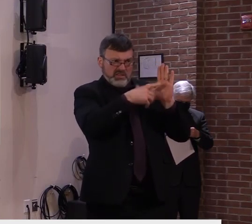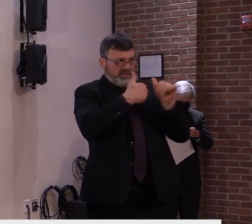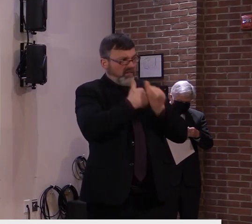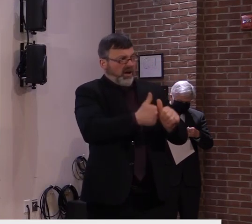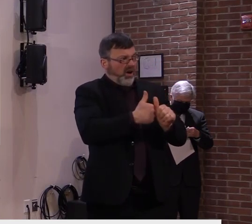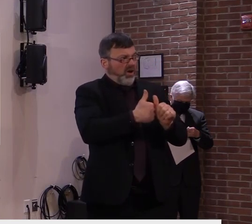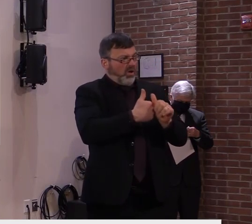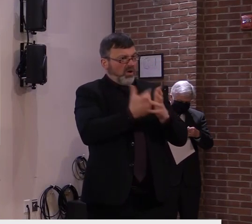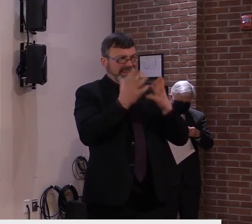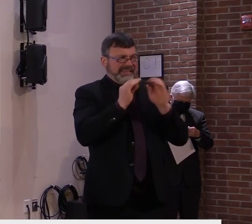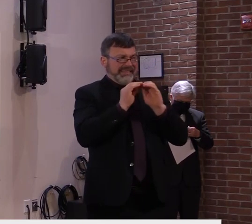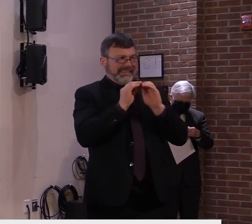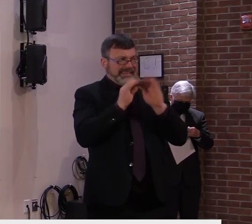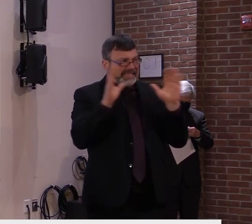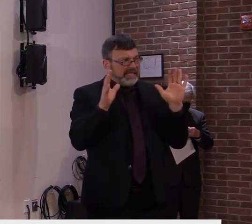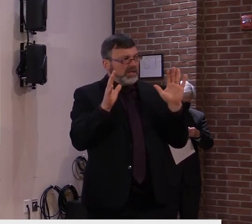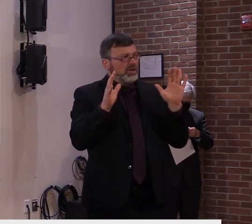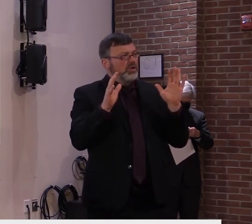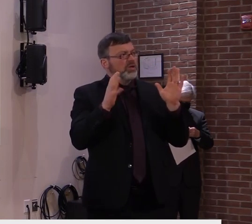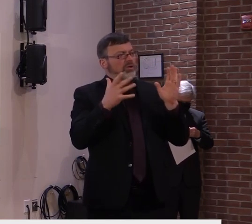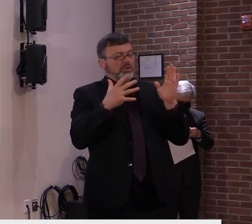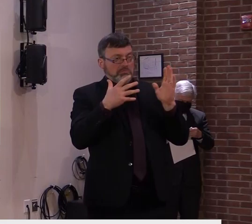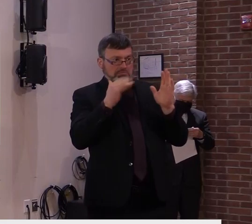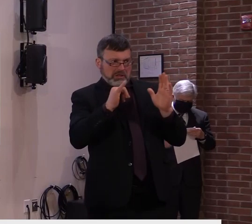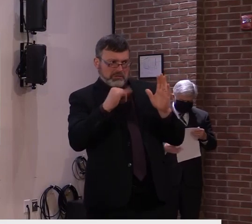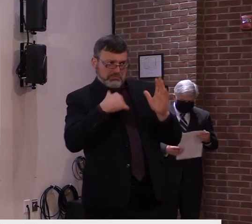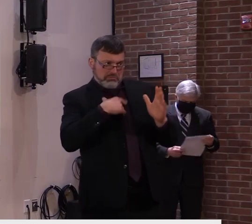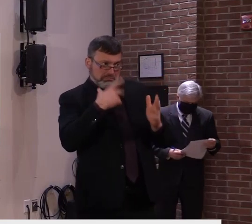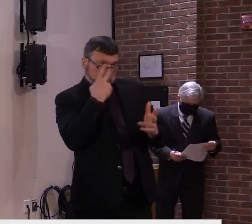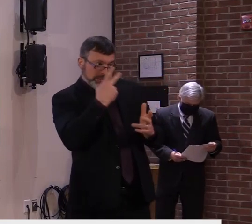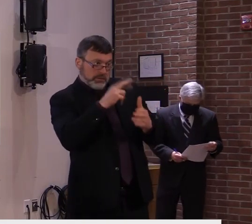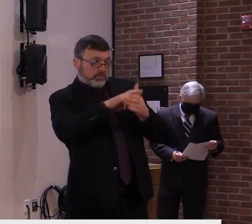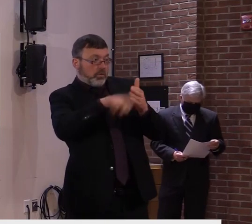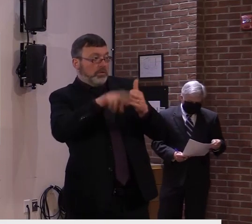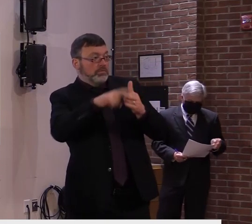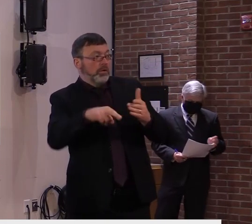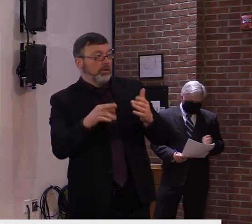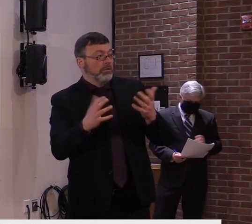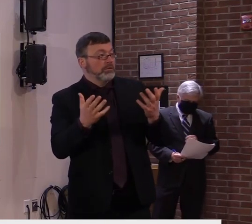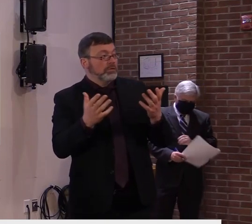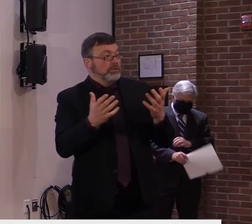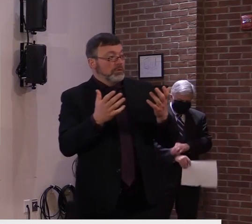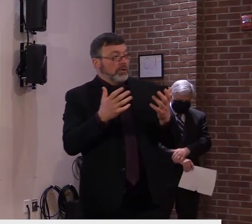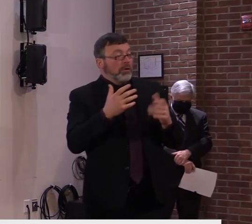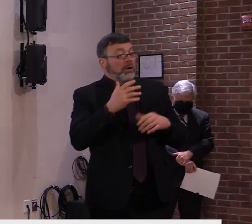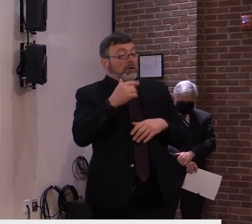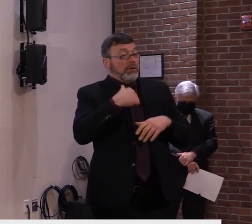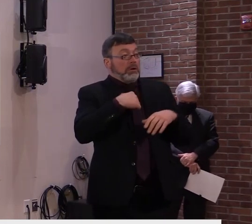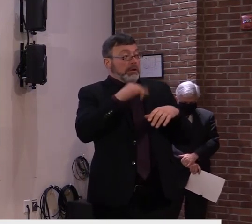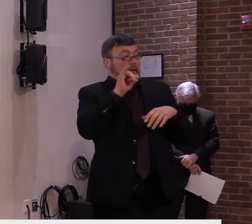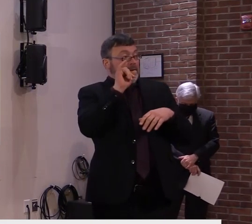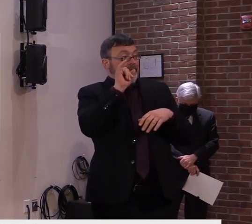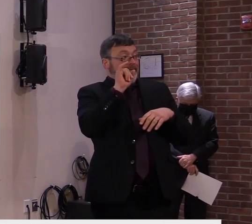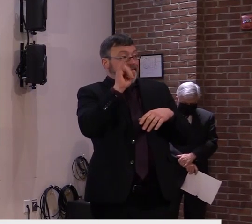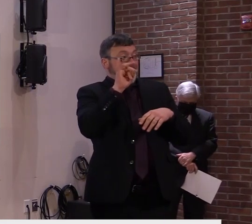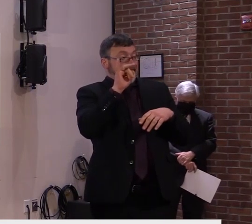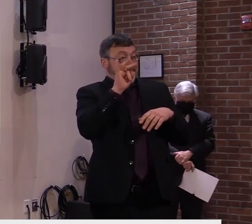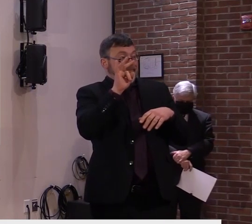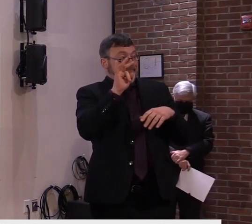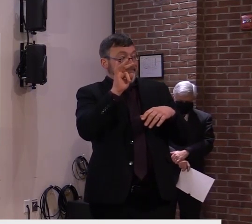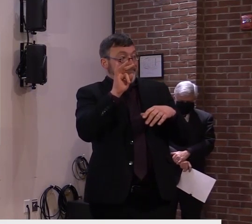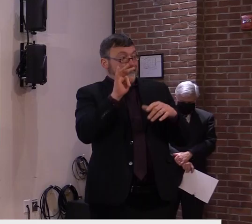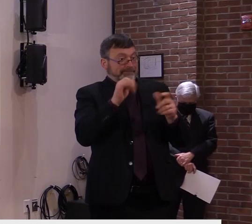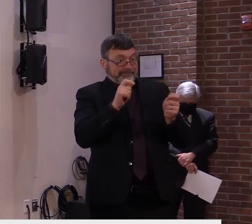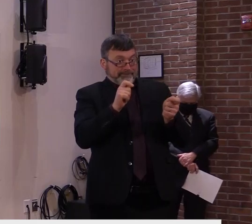was going with my comments. Our guidance will continue to evolve as the conditions evolve. We certainly expect the